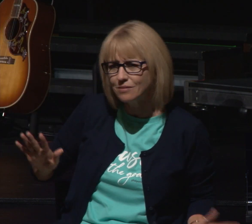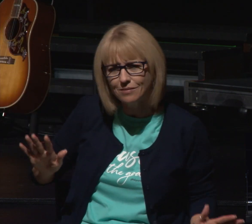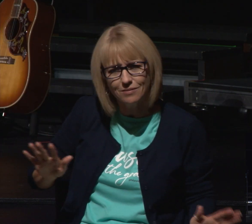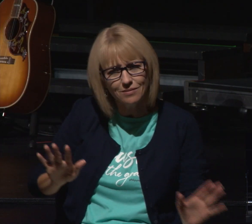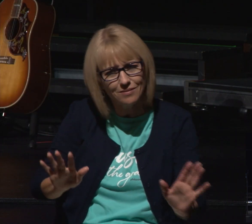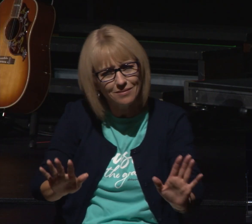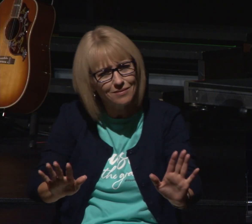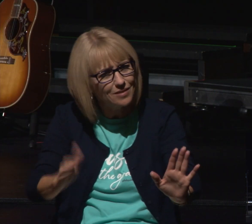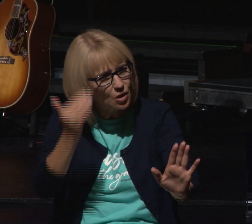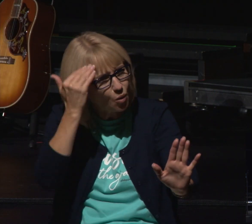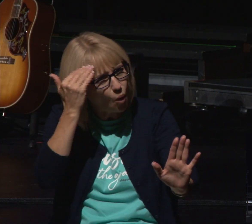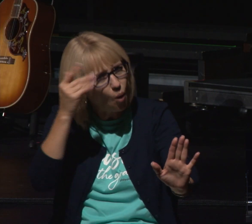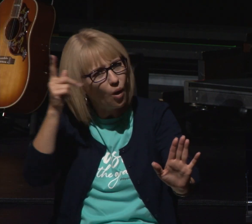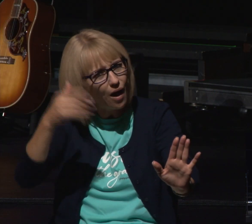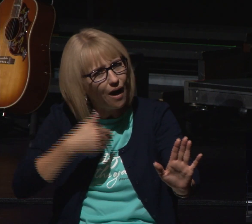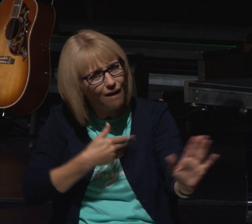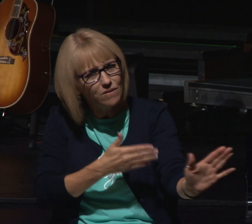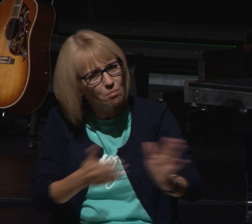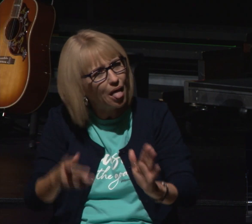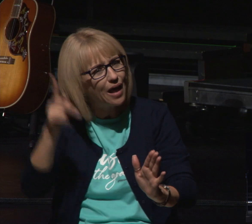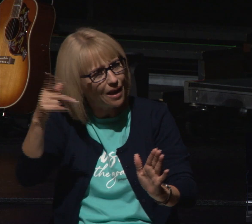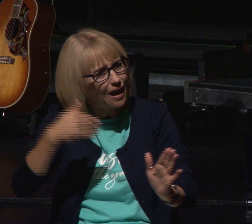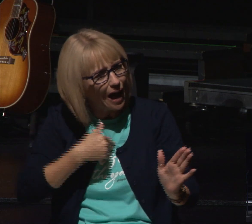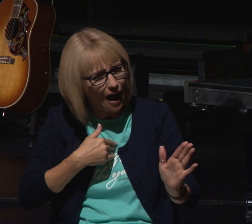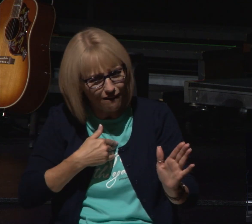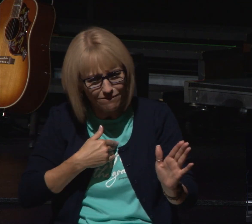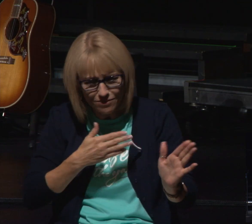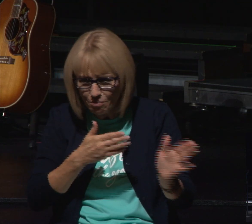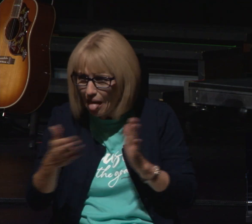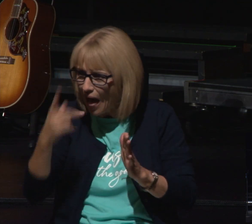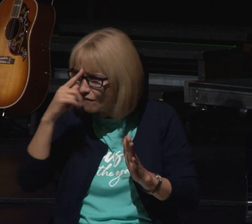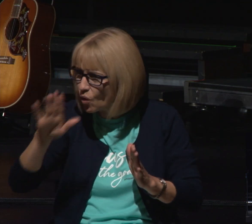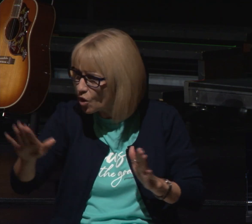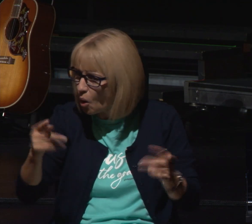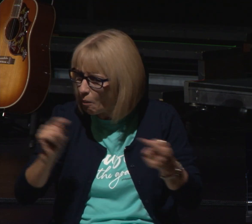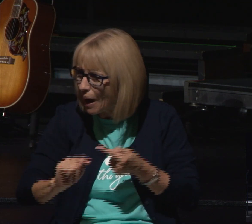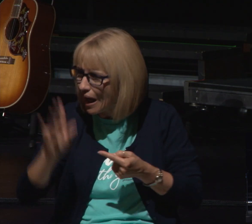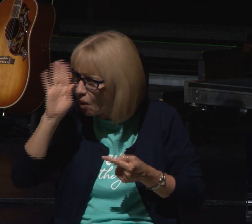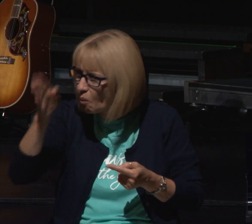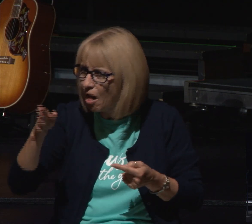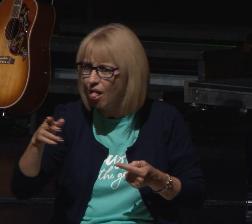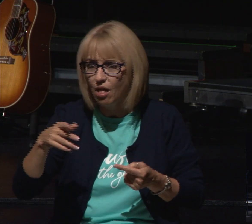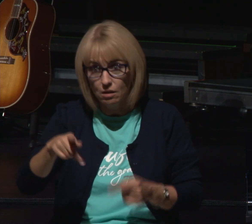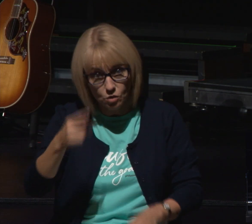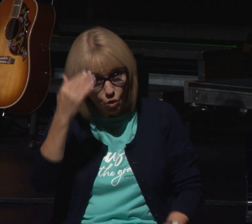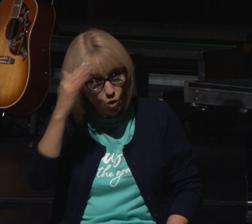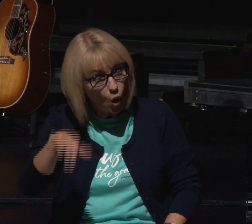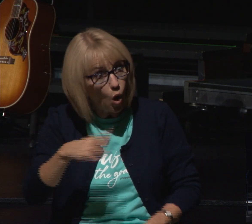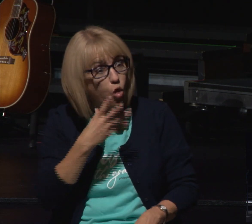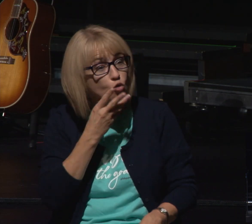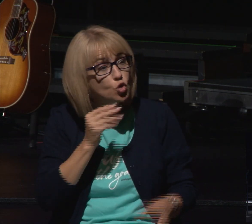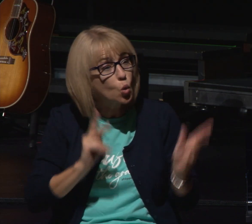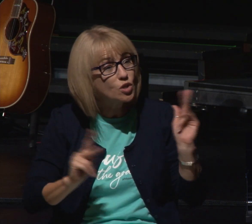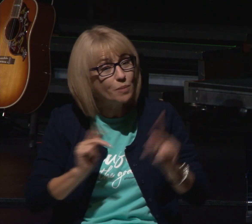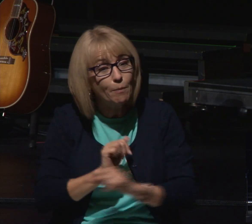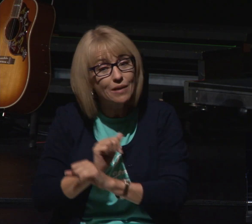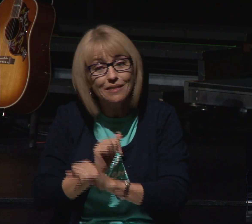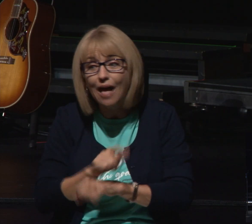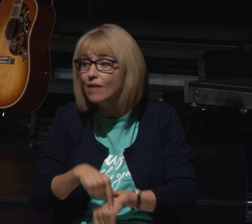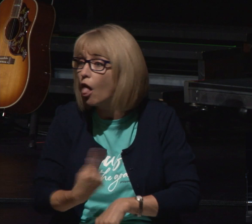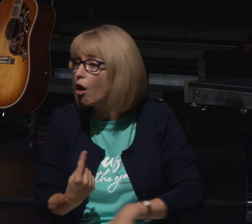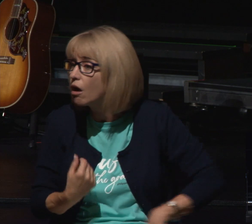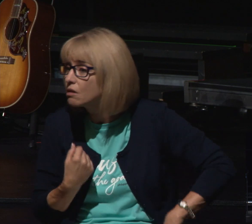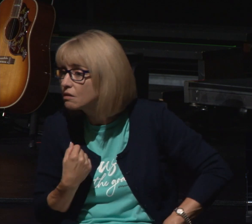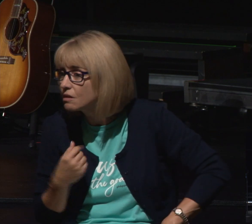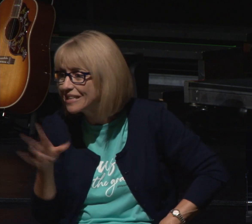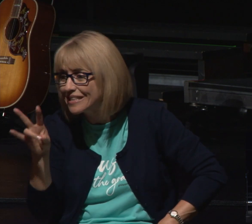life in the midst of your pain and by the way the country the group of israelite the people remained in captivity for another 70